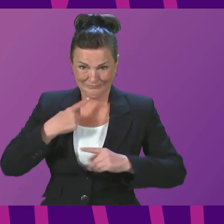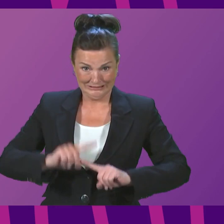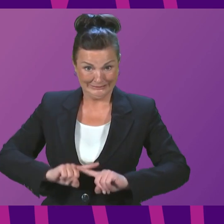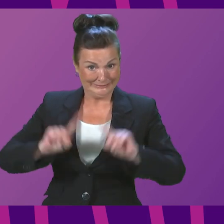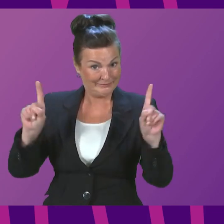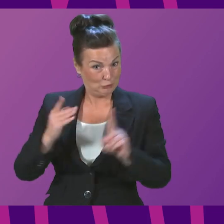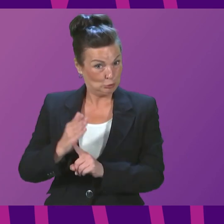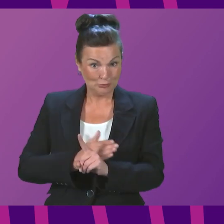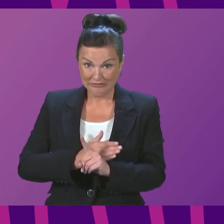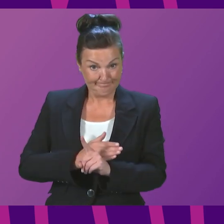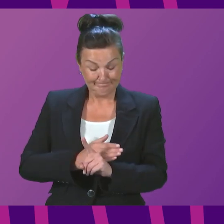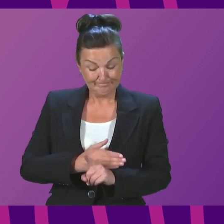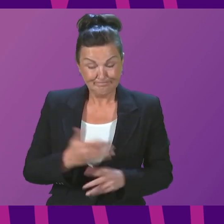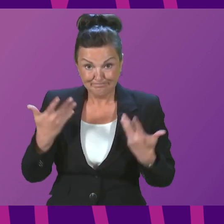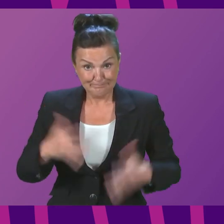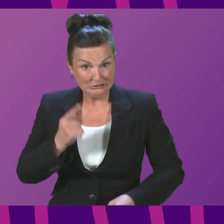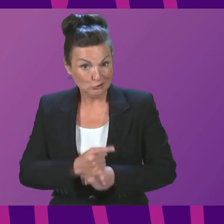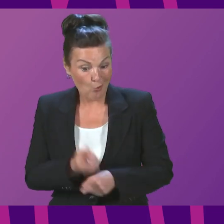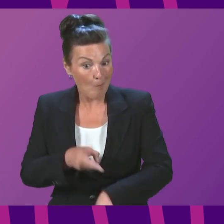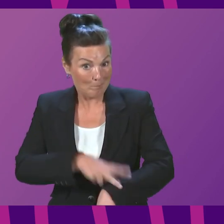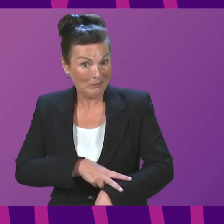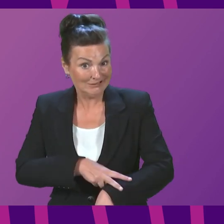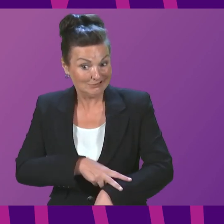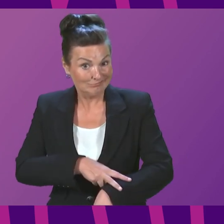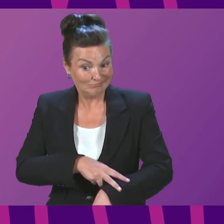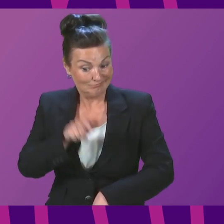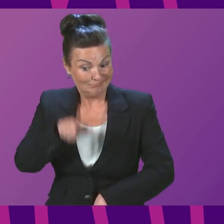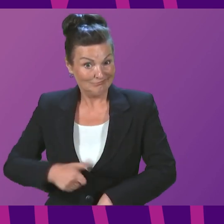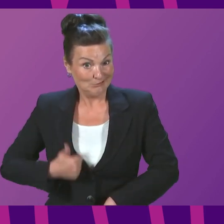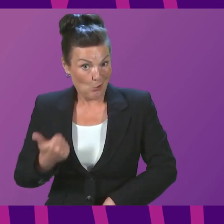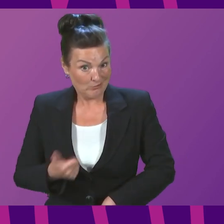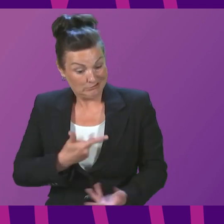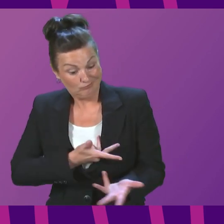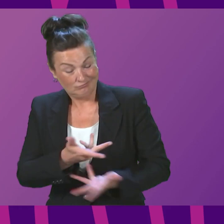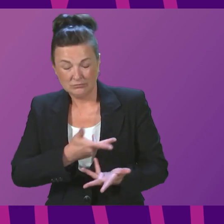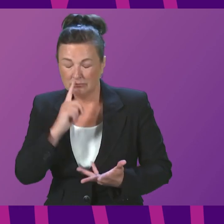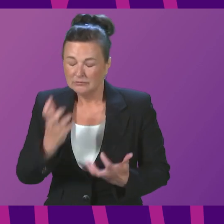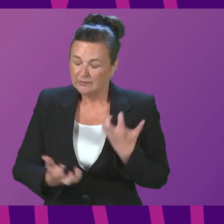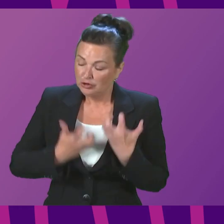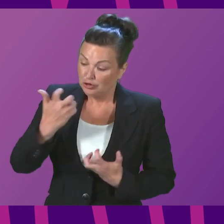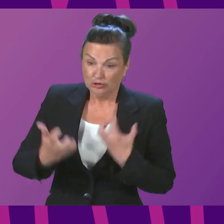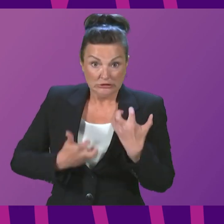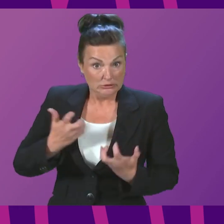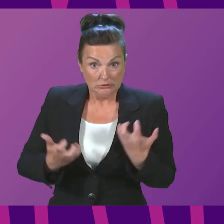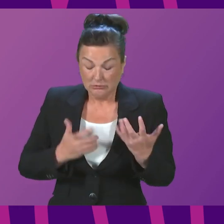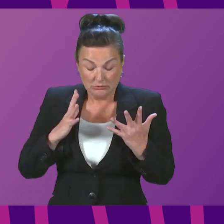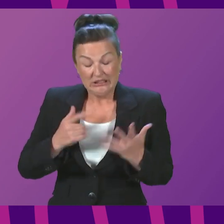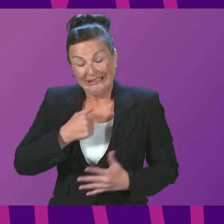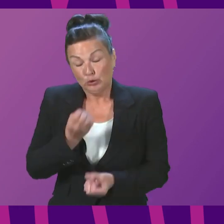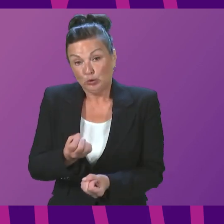I spoke with a police constable this morning who is frustrated at the state of policing in Scotland. This is what he told me.